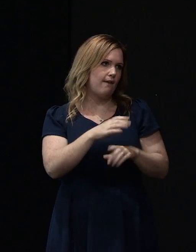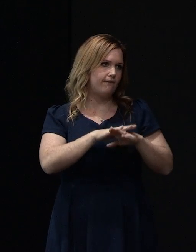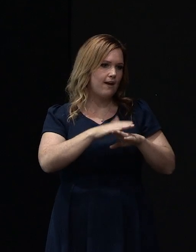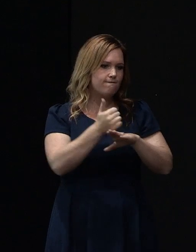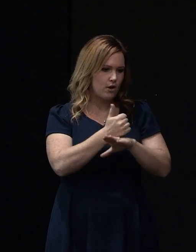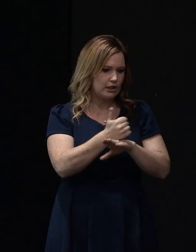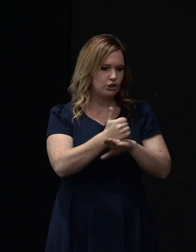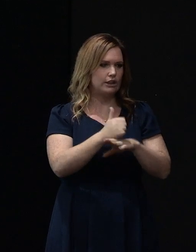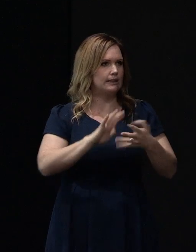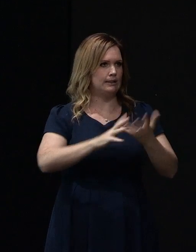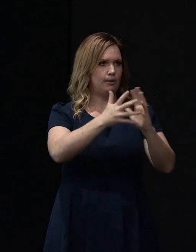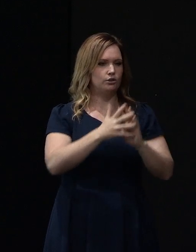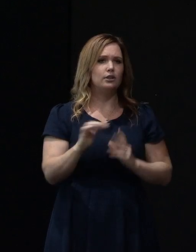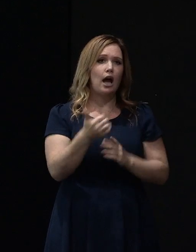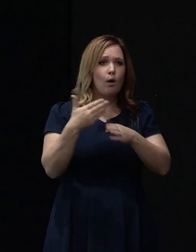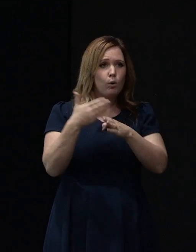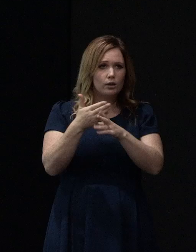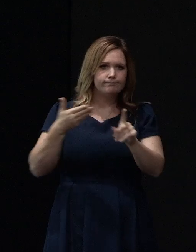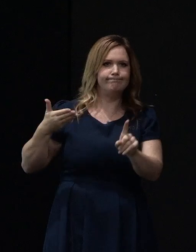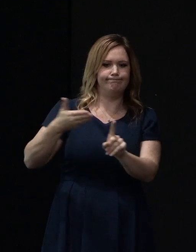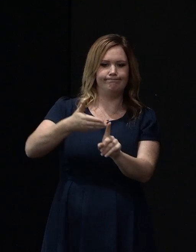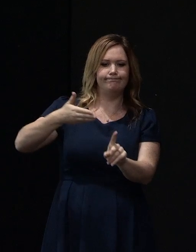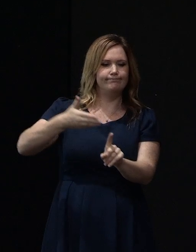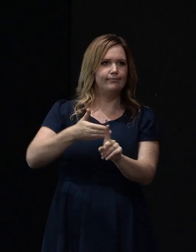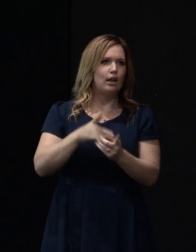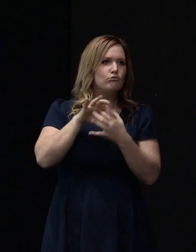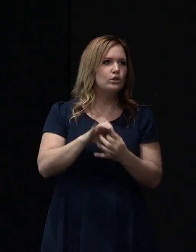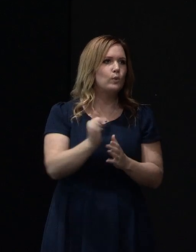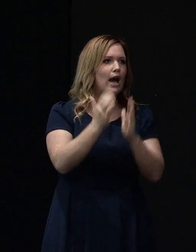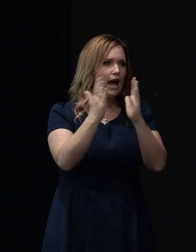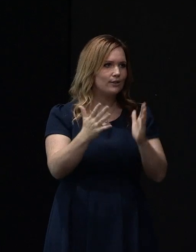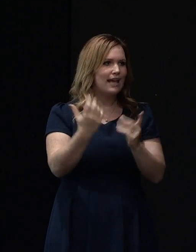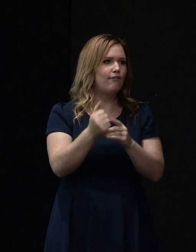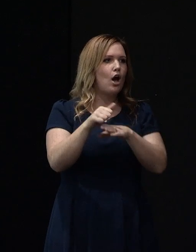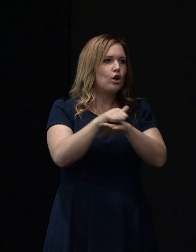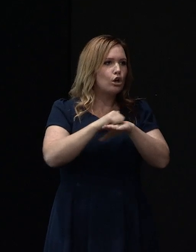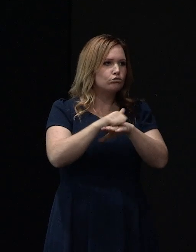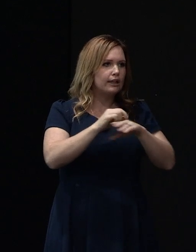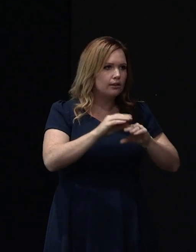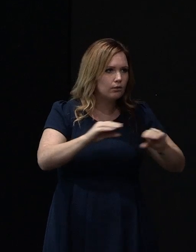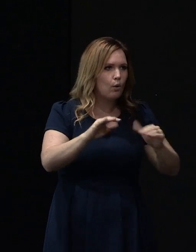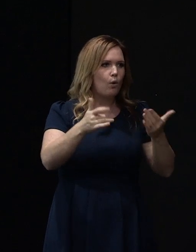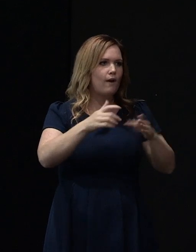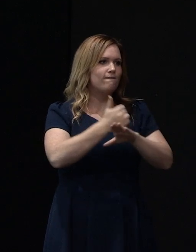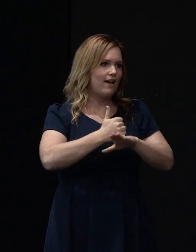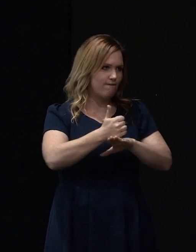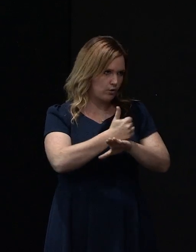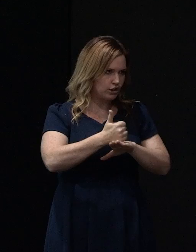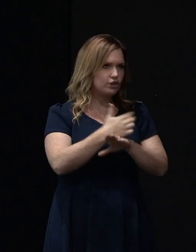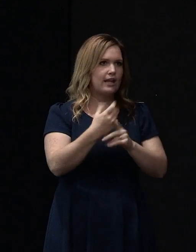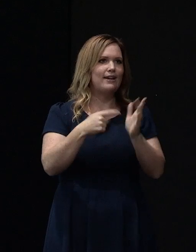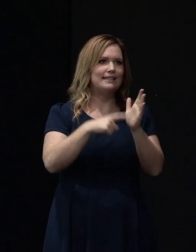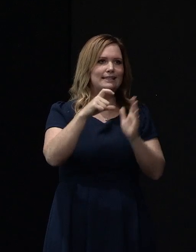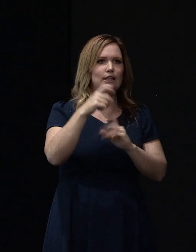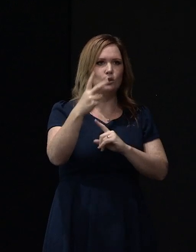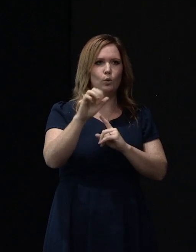The work we are doing is quite specific. It only relates to our houses that have concrete ring and concrete floor foundations and that are on TC2